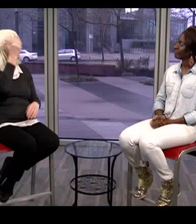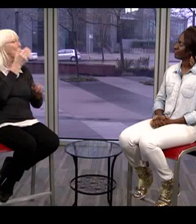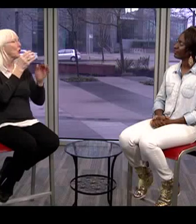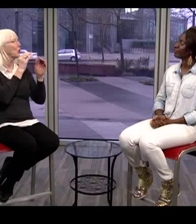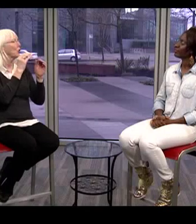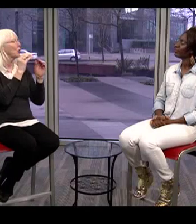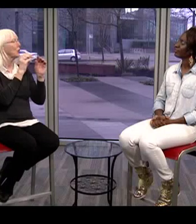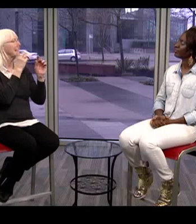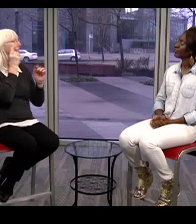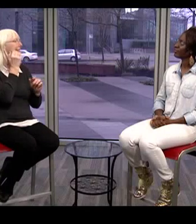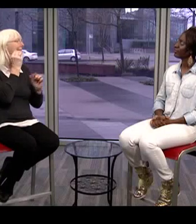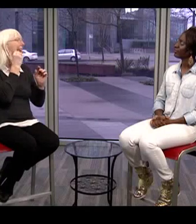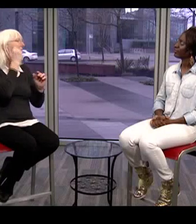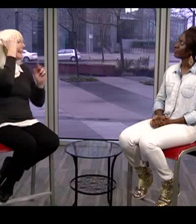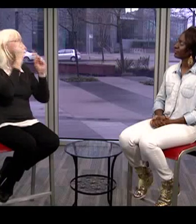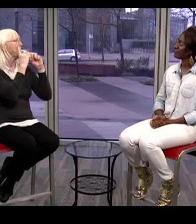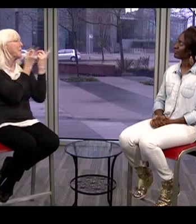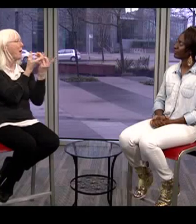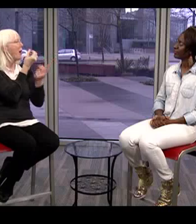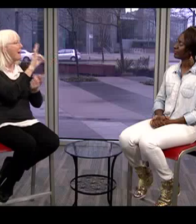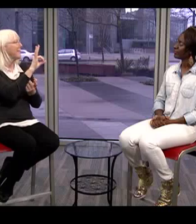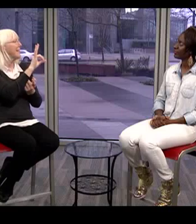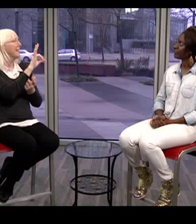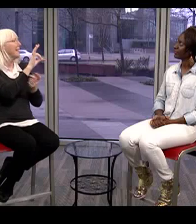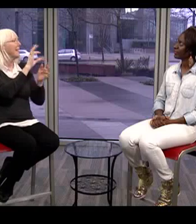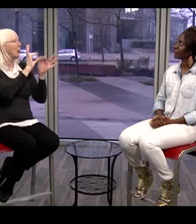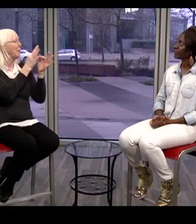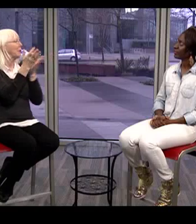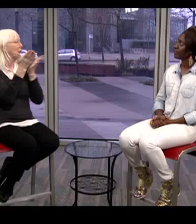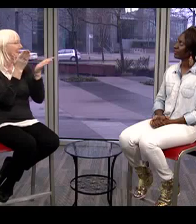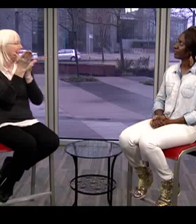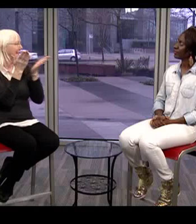I'm the head of the Department for Interpreting Services.